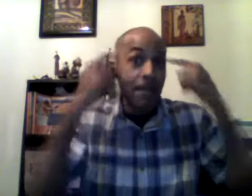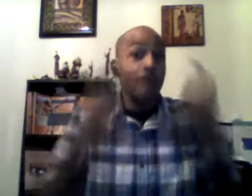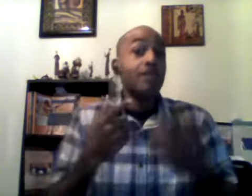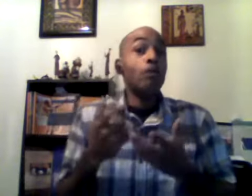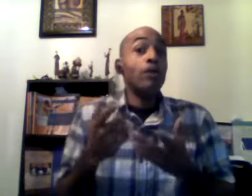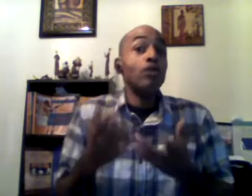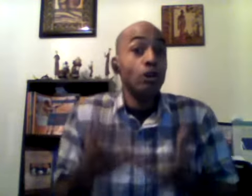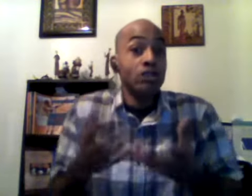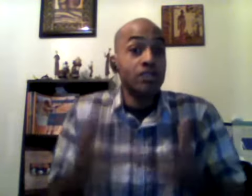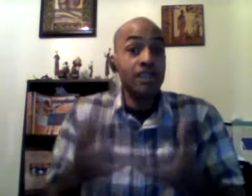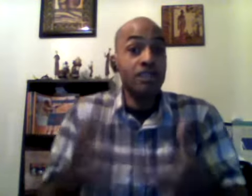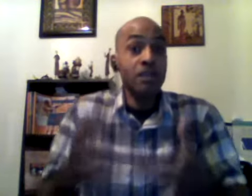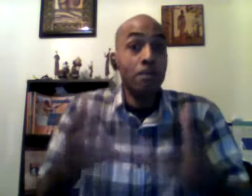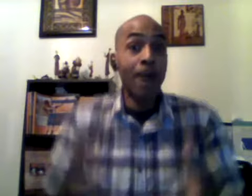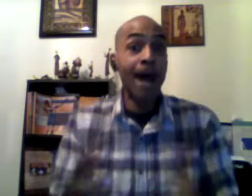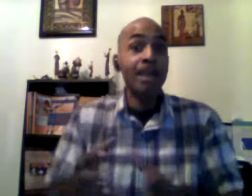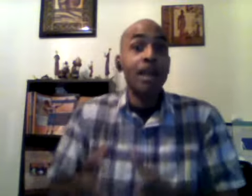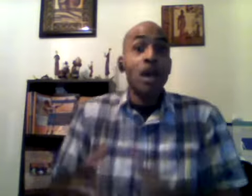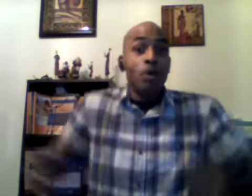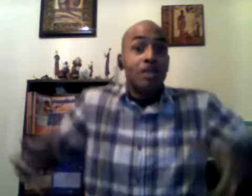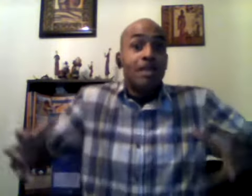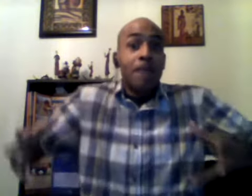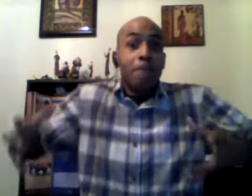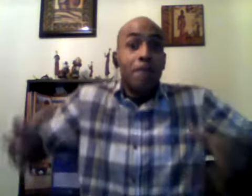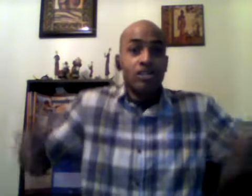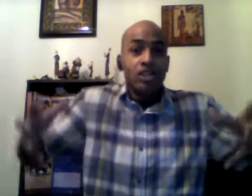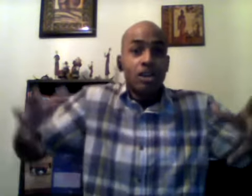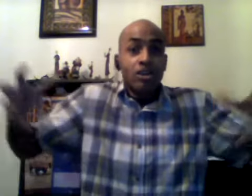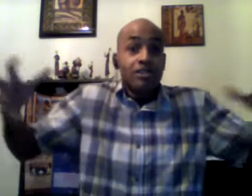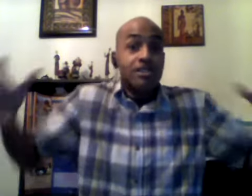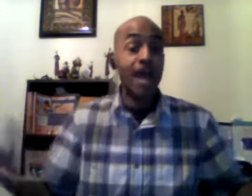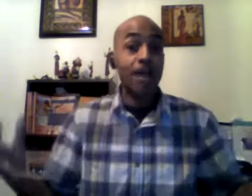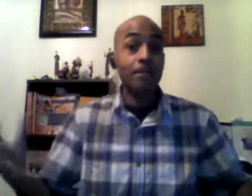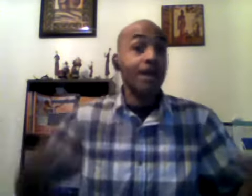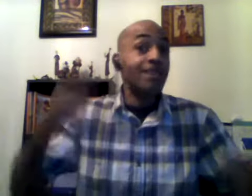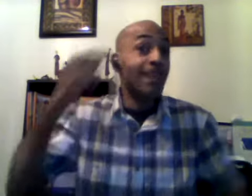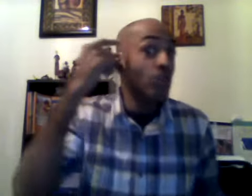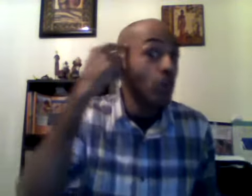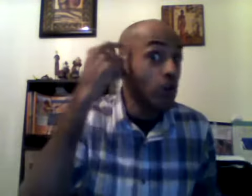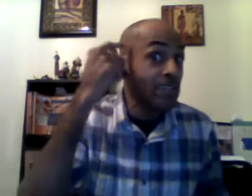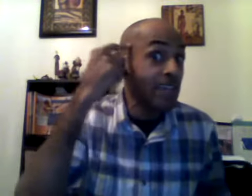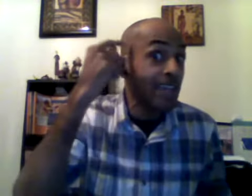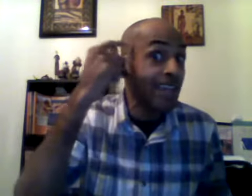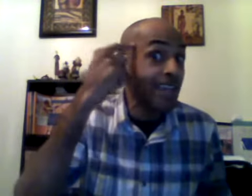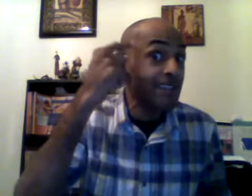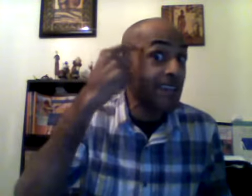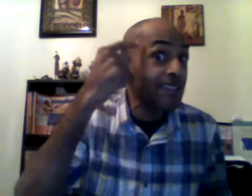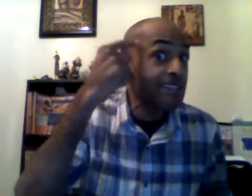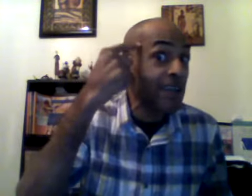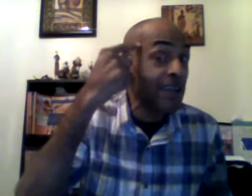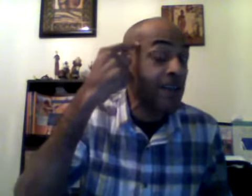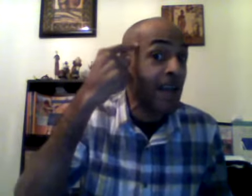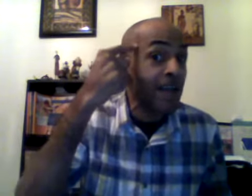that when you see somebody with that muscular type that usually it is a psychological